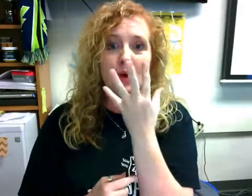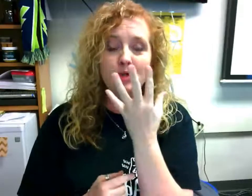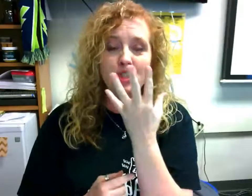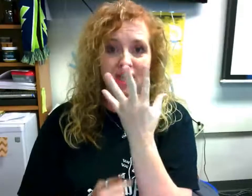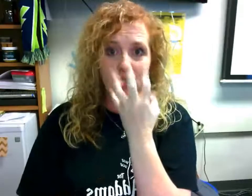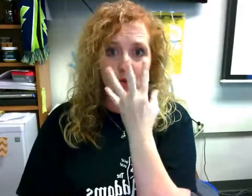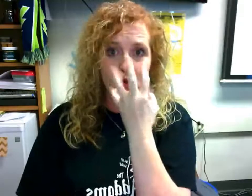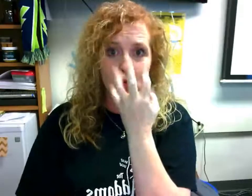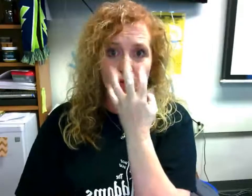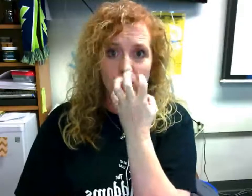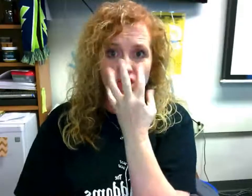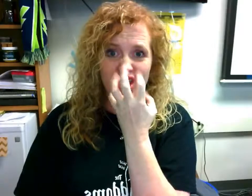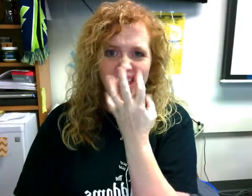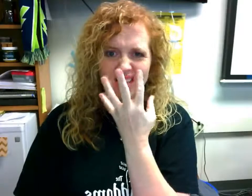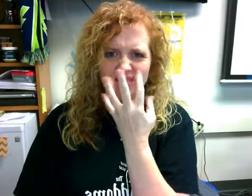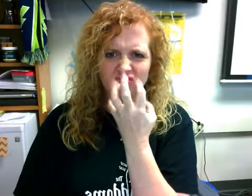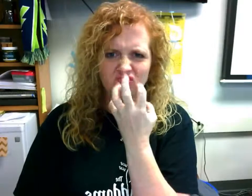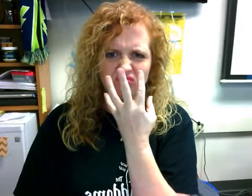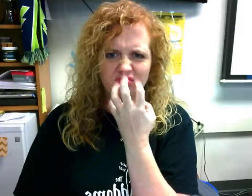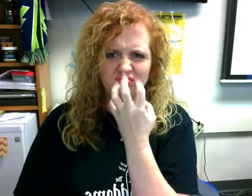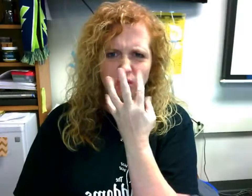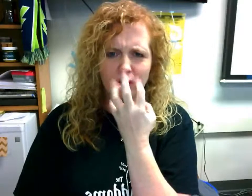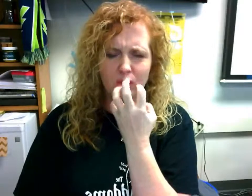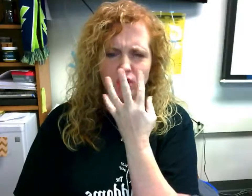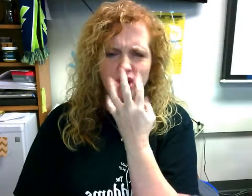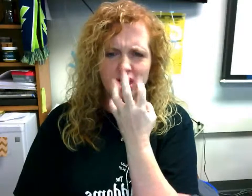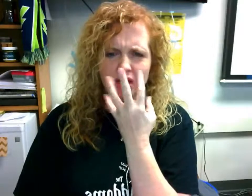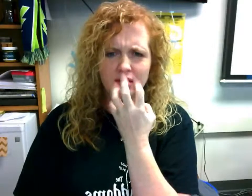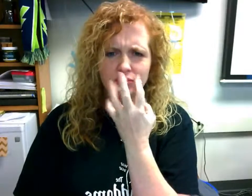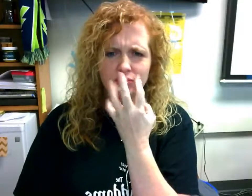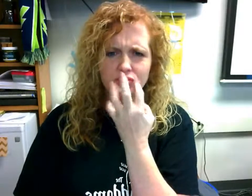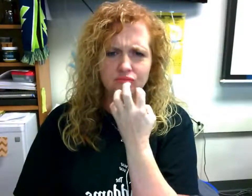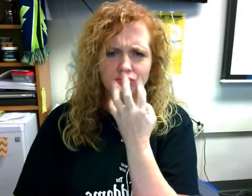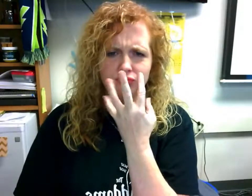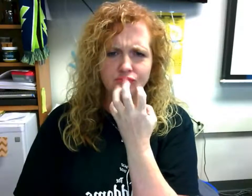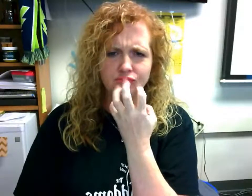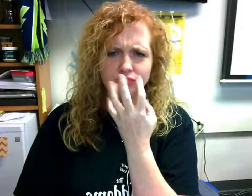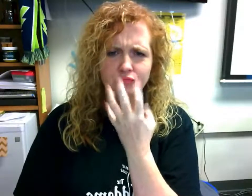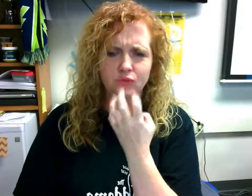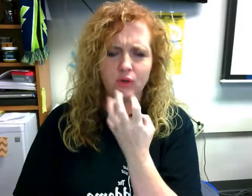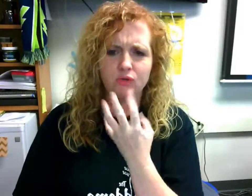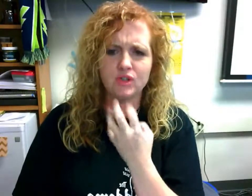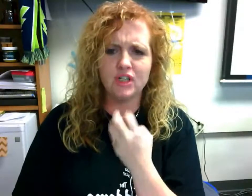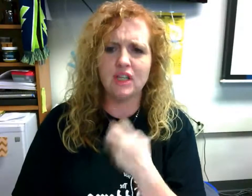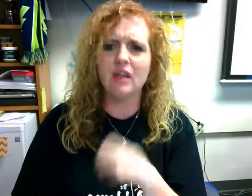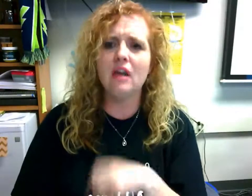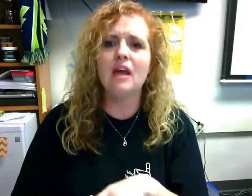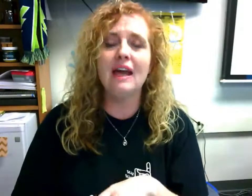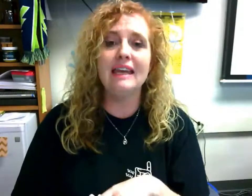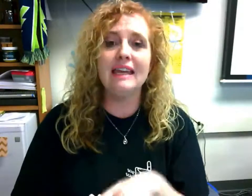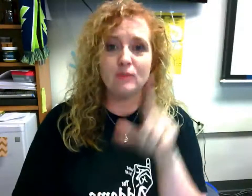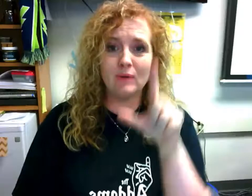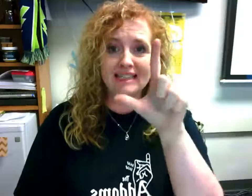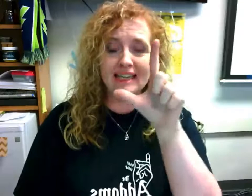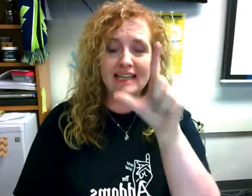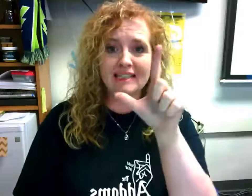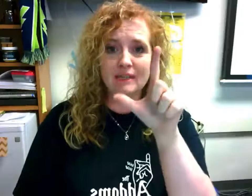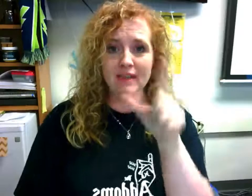grouchy grouchy grouchy next one is lazy with an L tapping on the shoulder